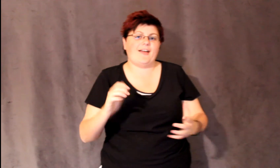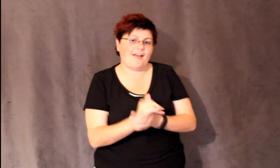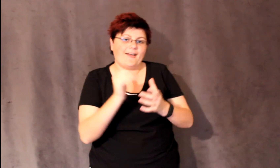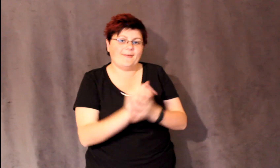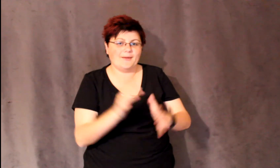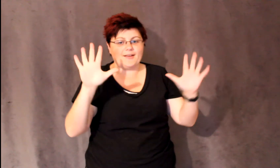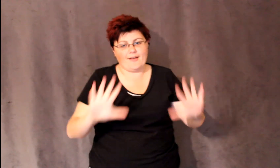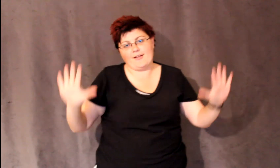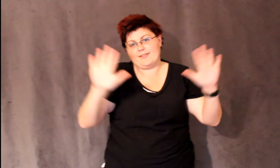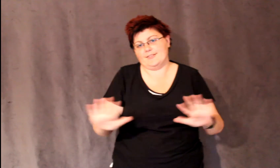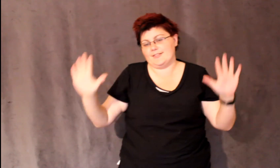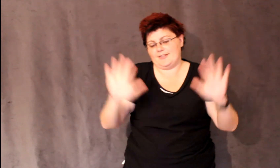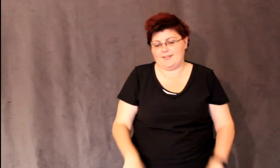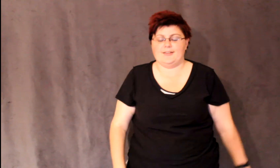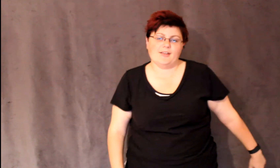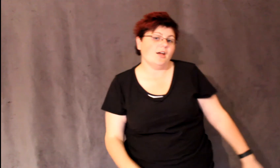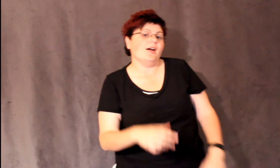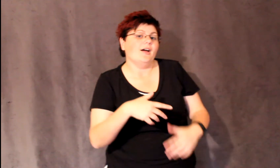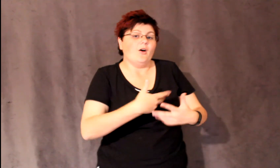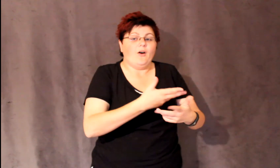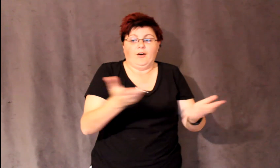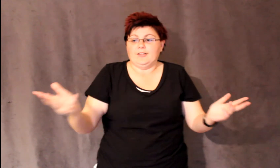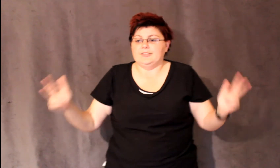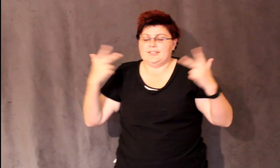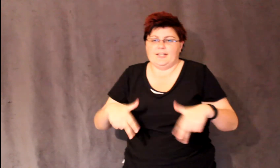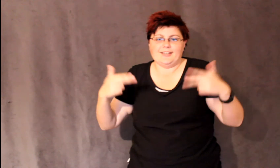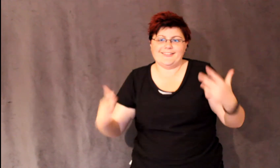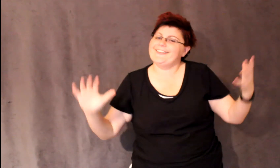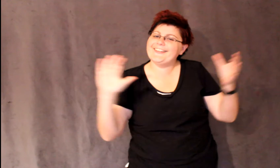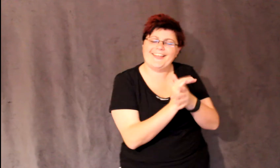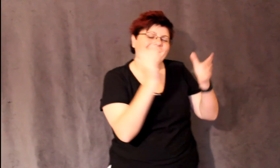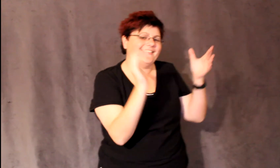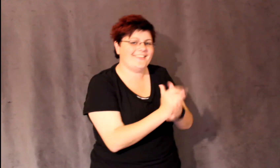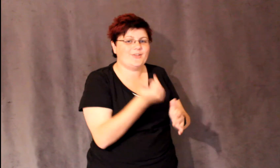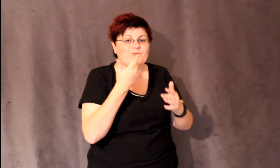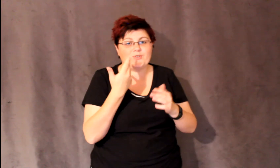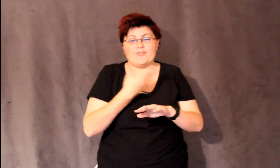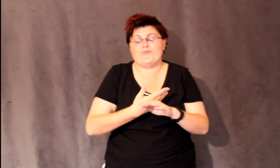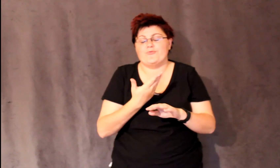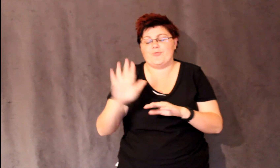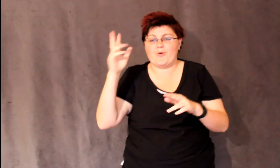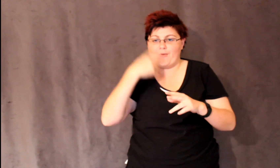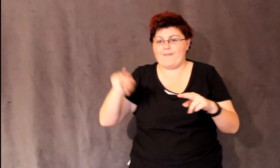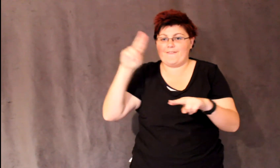Everyone dancing merrily In the new old-fashioned way